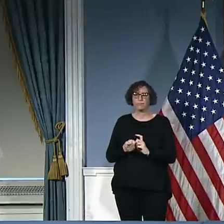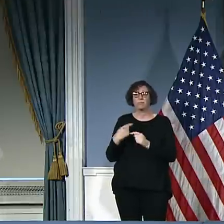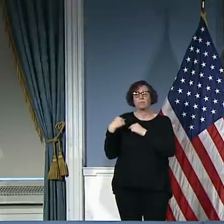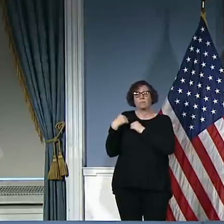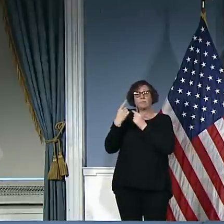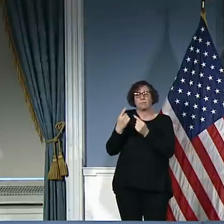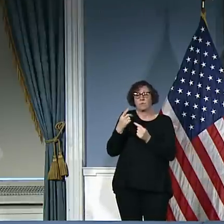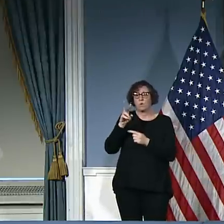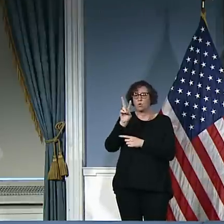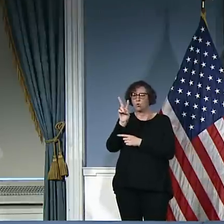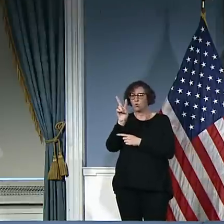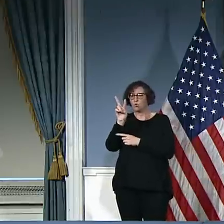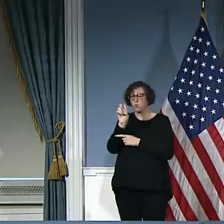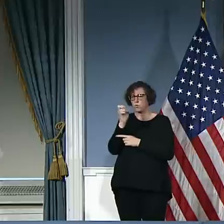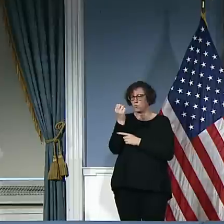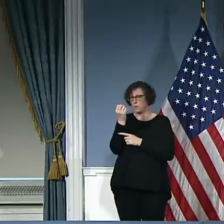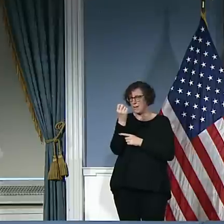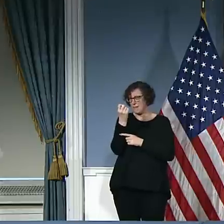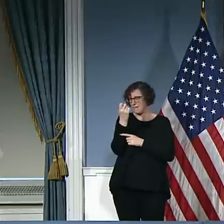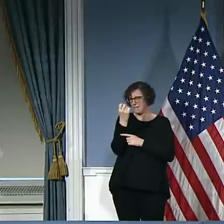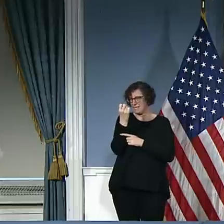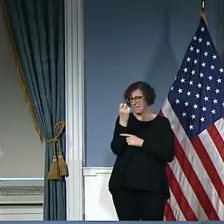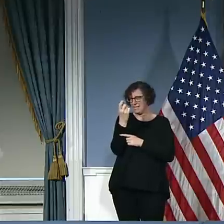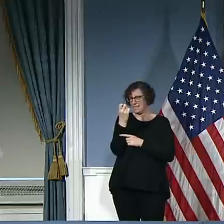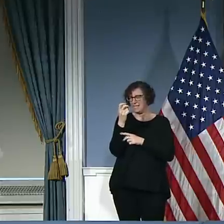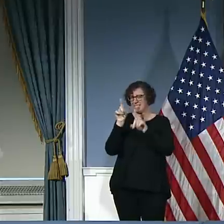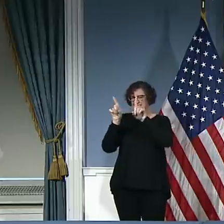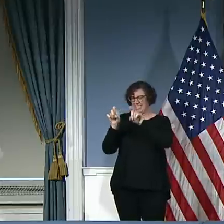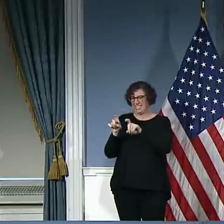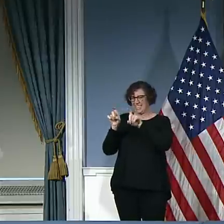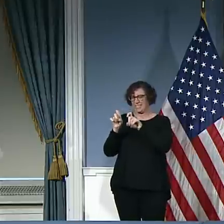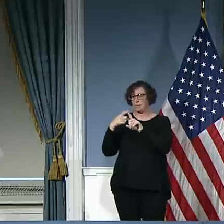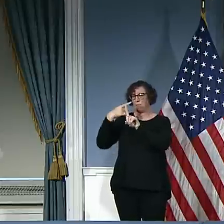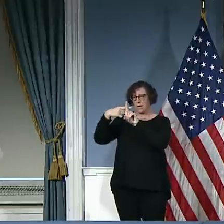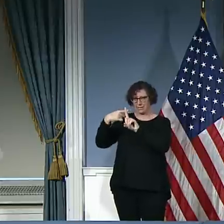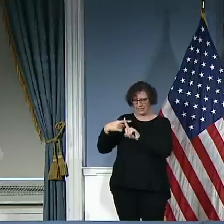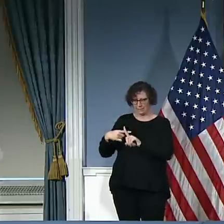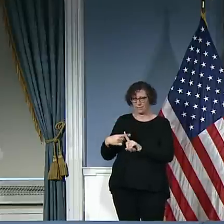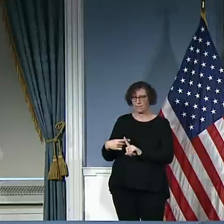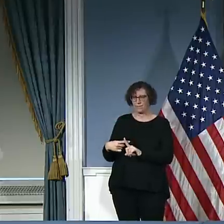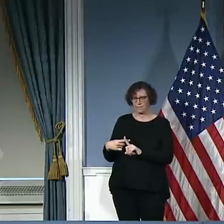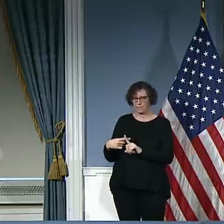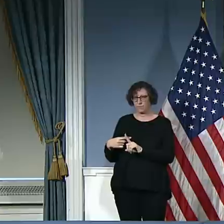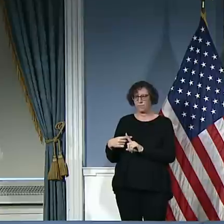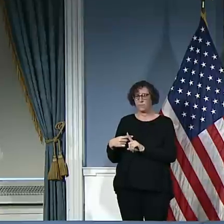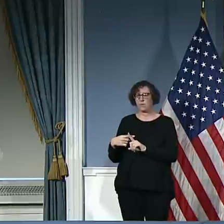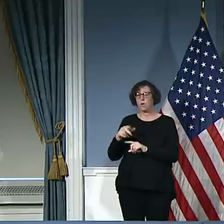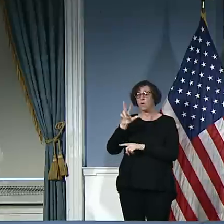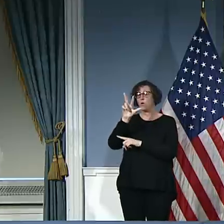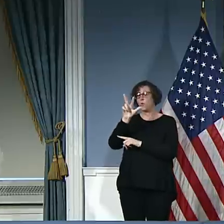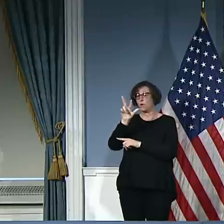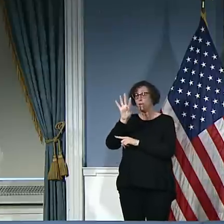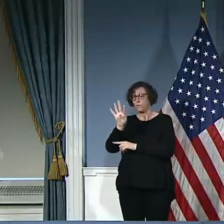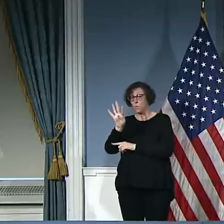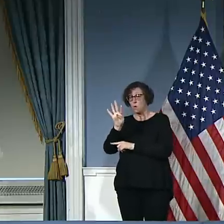Of those, 177 of the 211 are uniformed, 34 are civilian members.